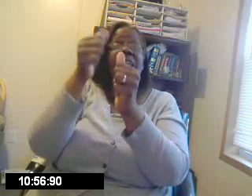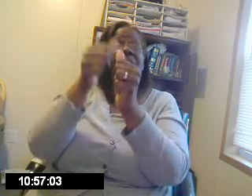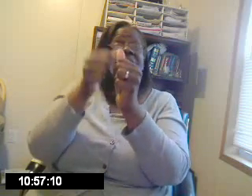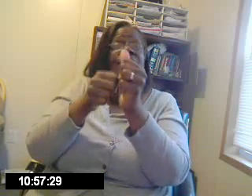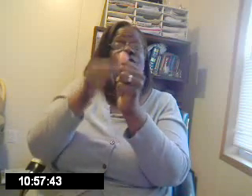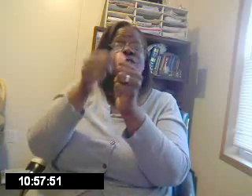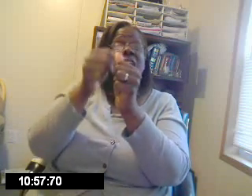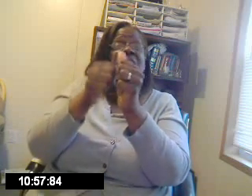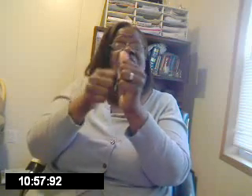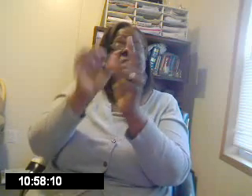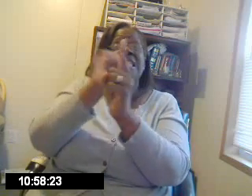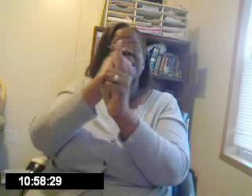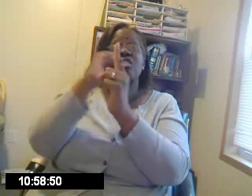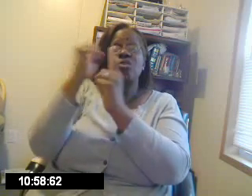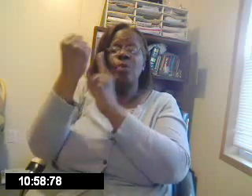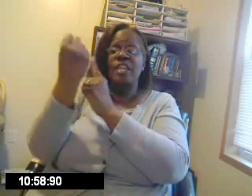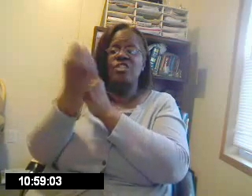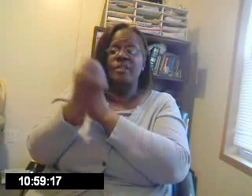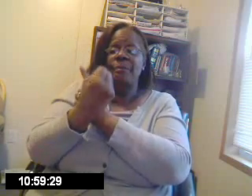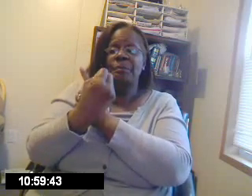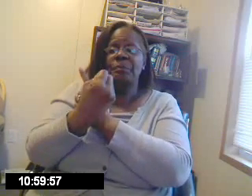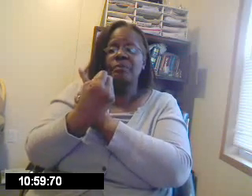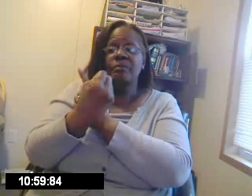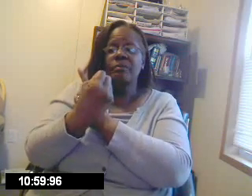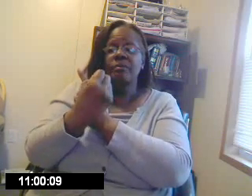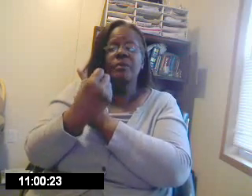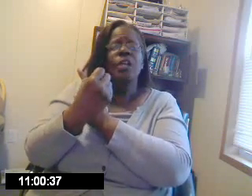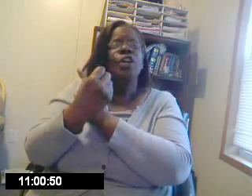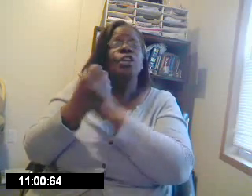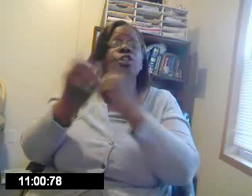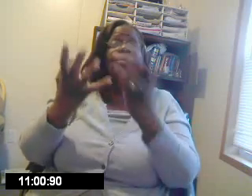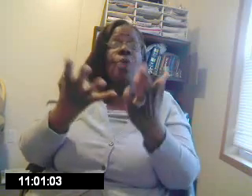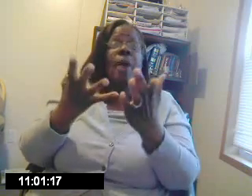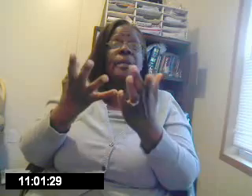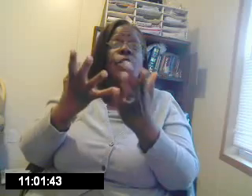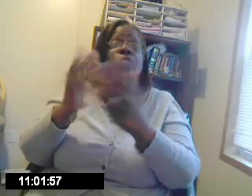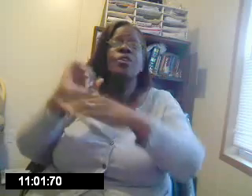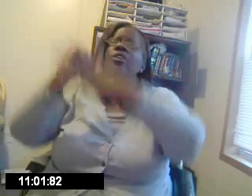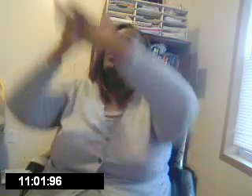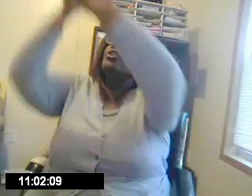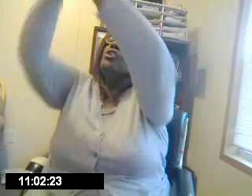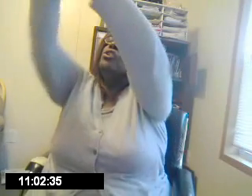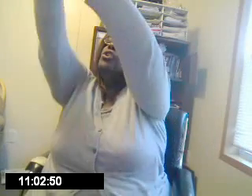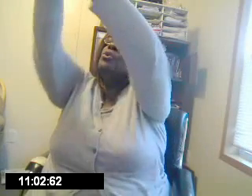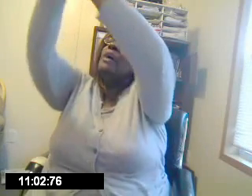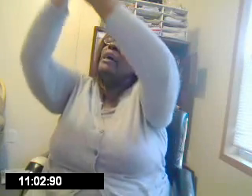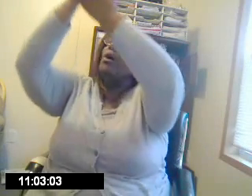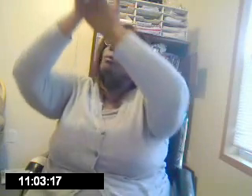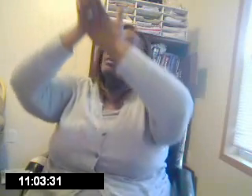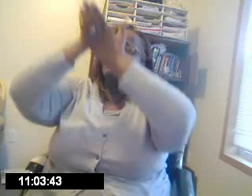every situation. You brought me over. You helped me.